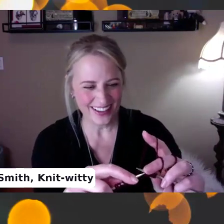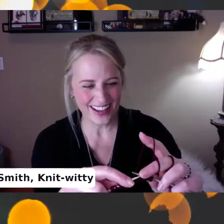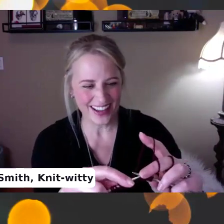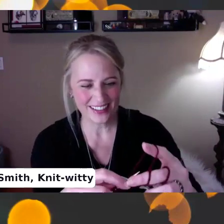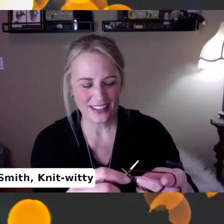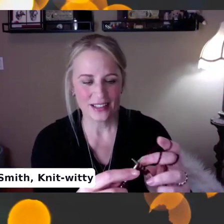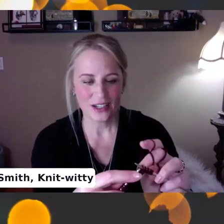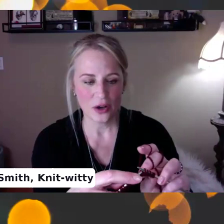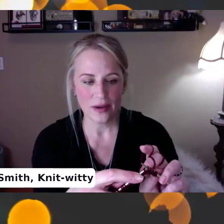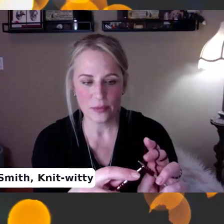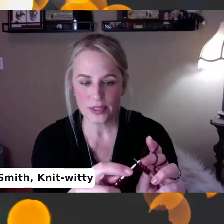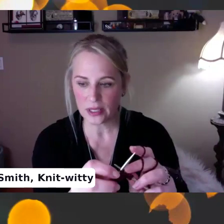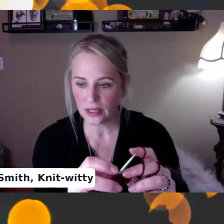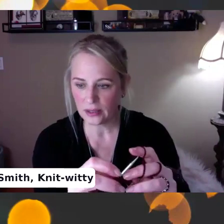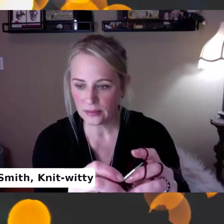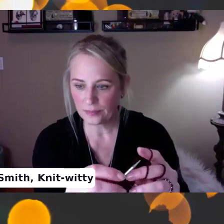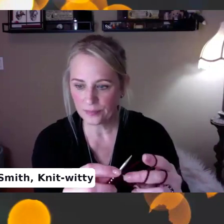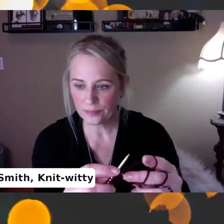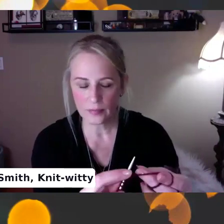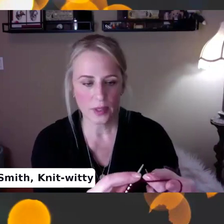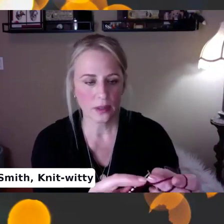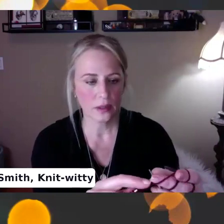Okay. No, everyone's good?